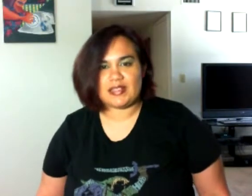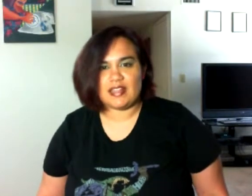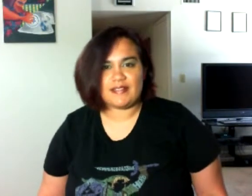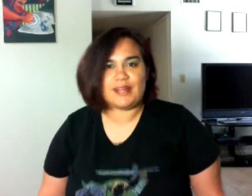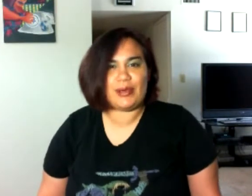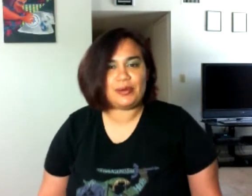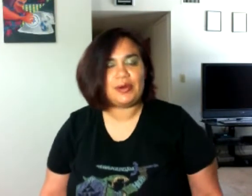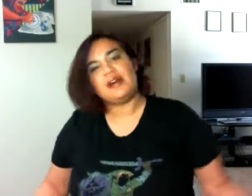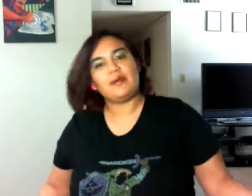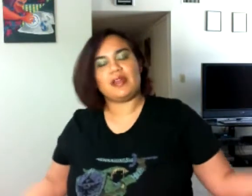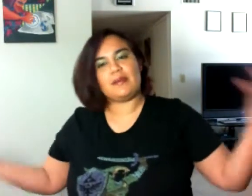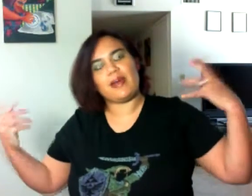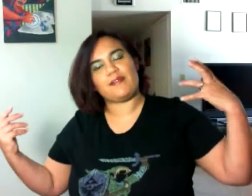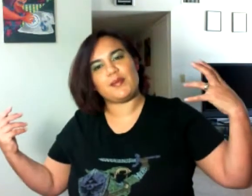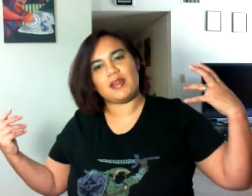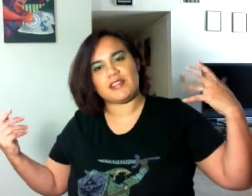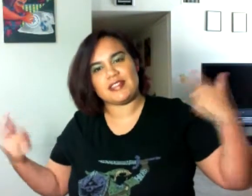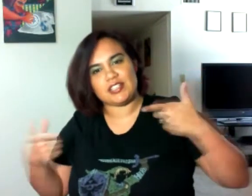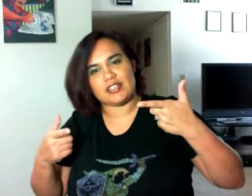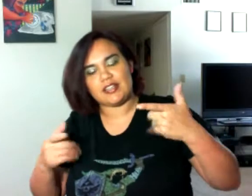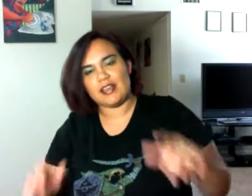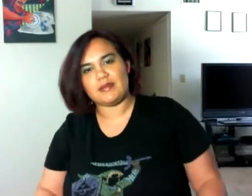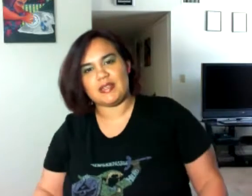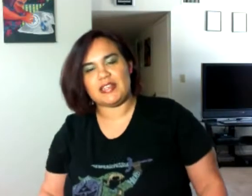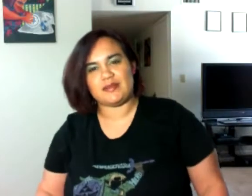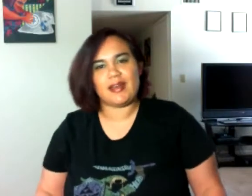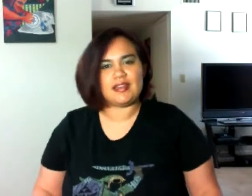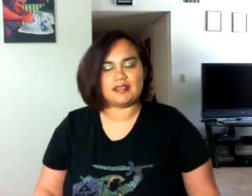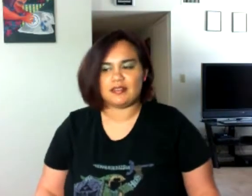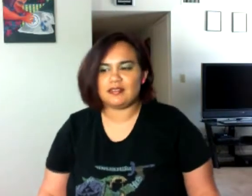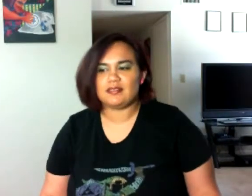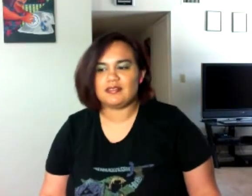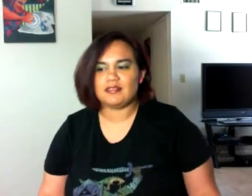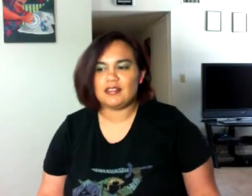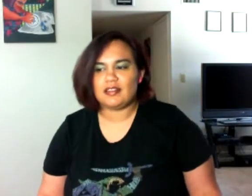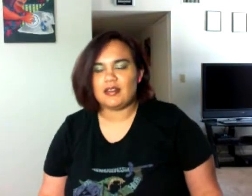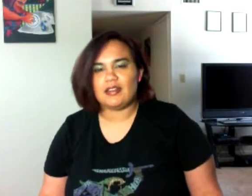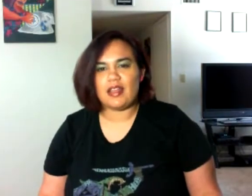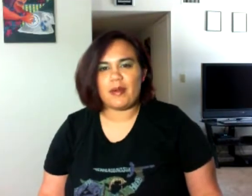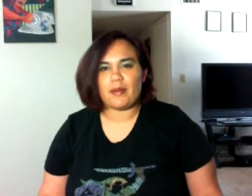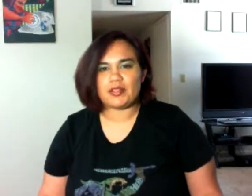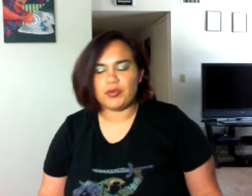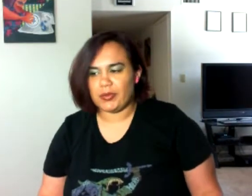enough to bring them back from the brink of extinction. That would be neat, right? And then I might watch football.